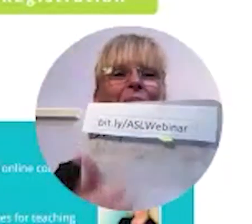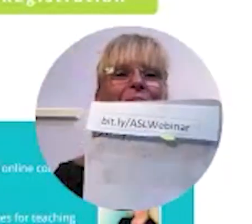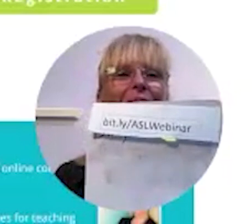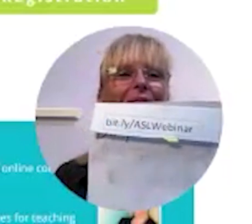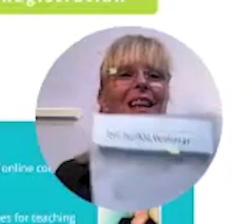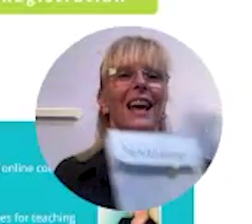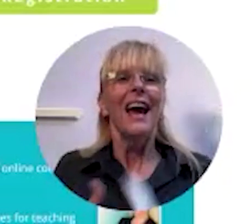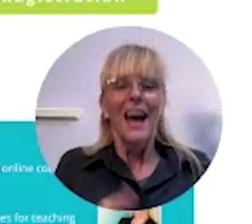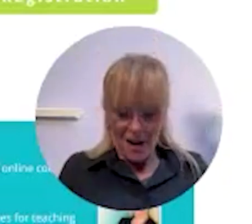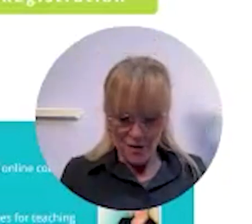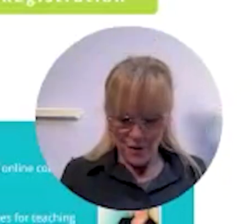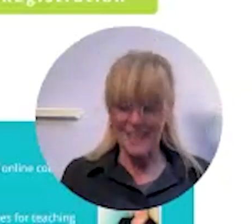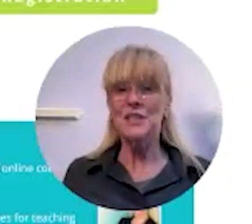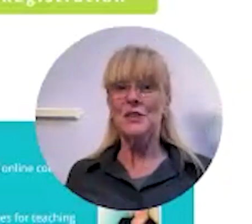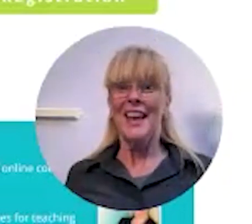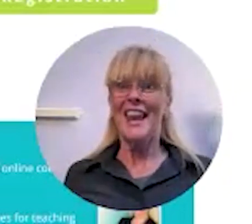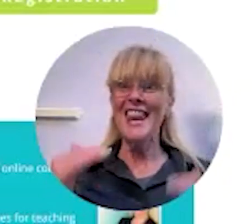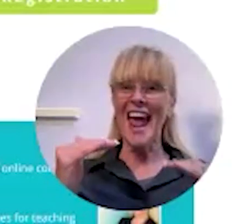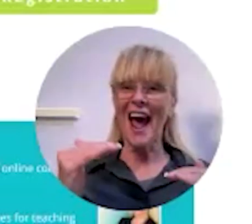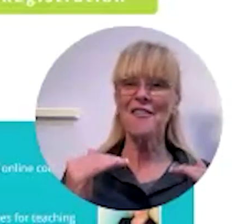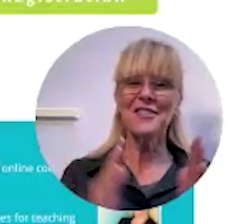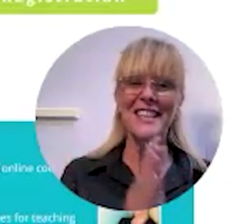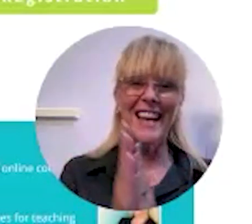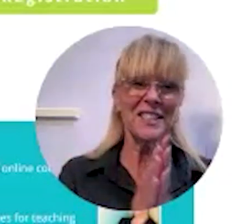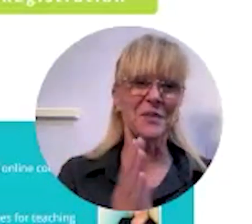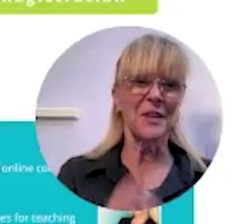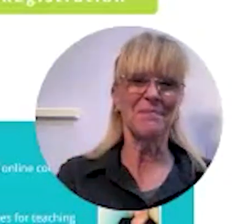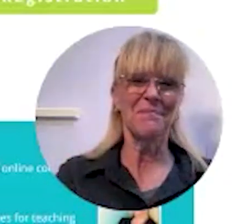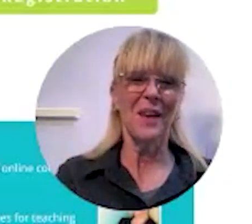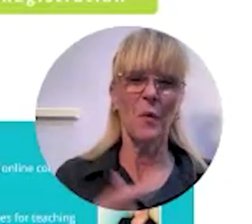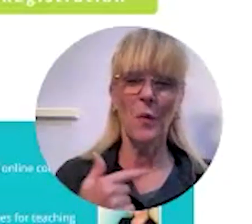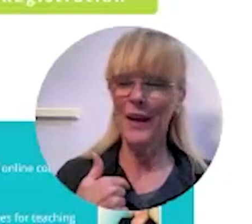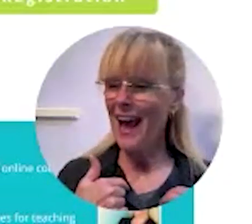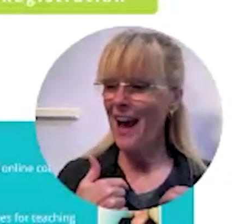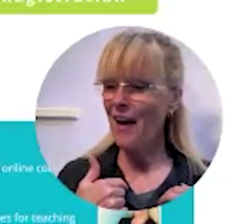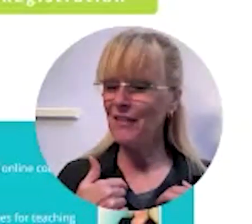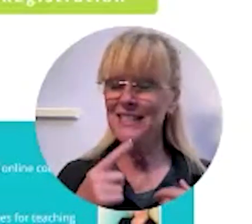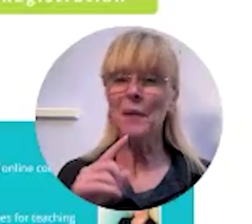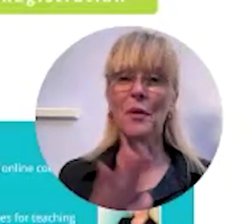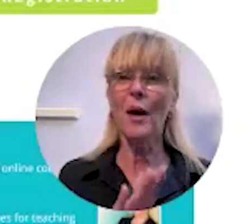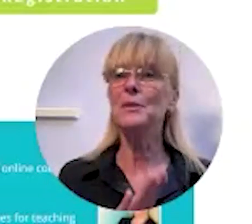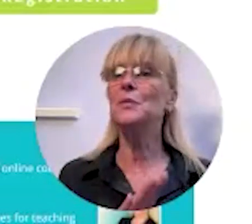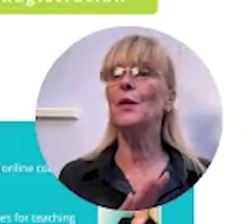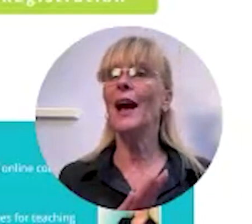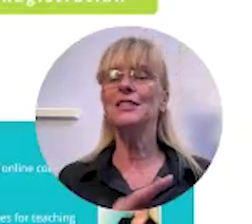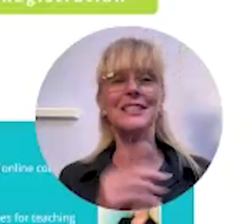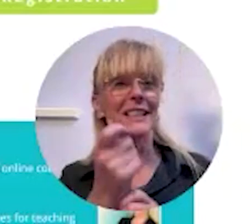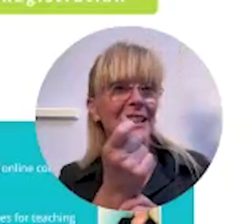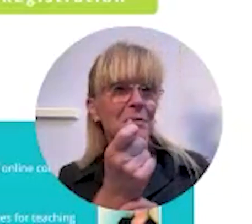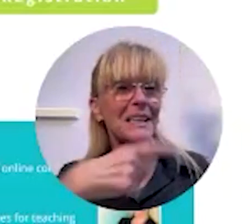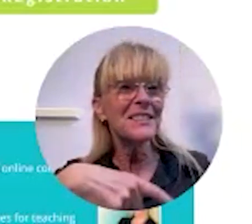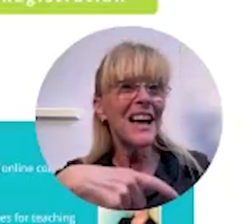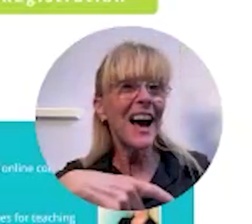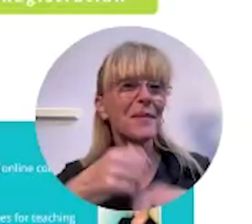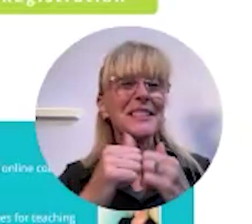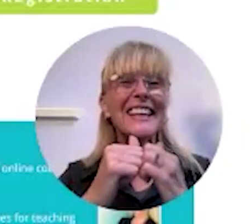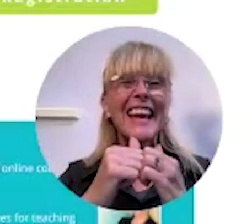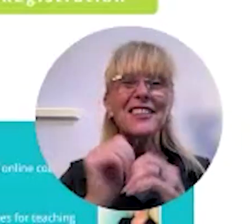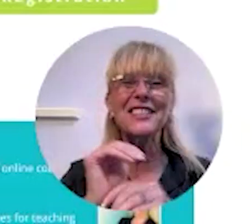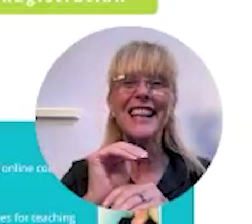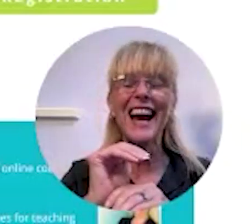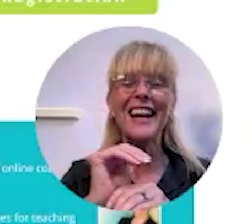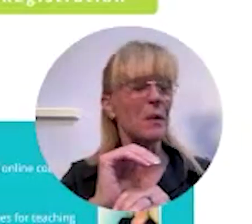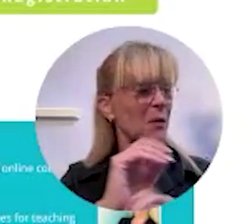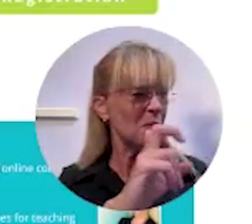okay all right now for the next one we have as I promised we have just a little bit of time